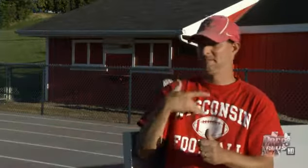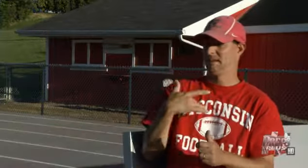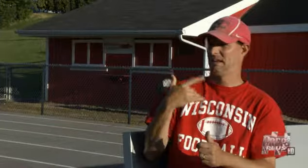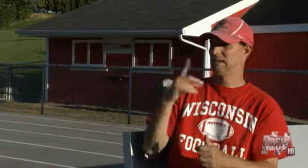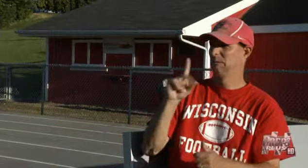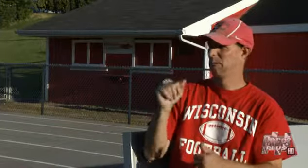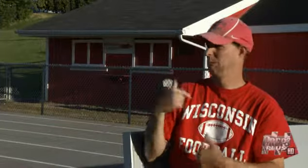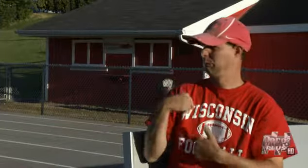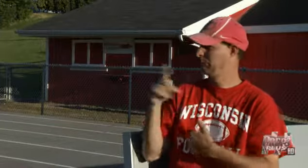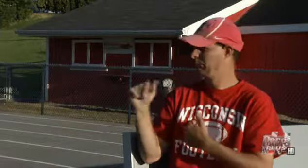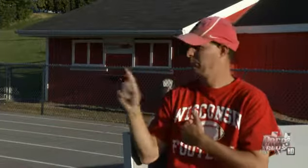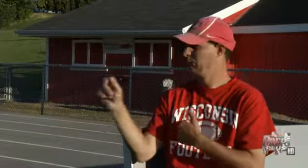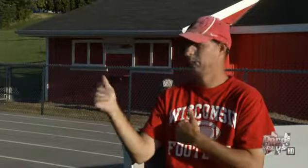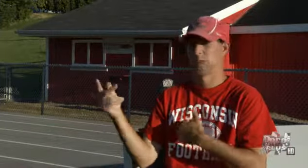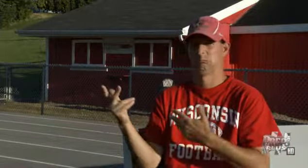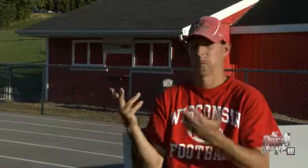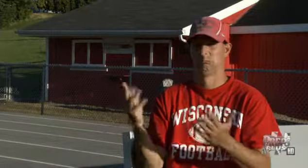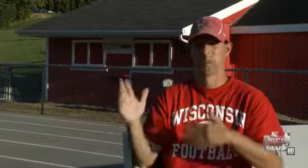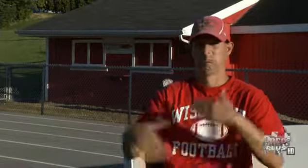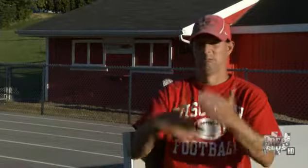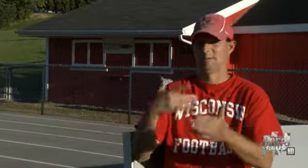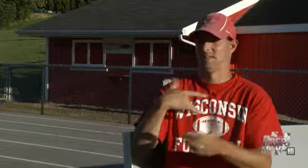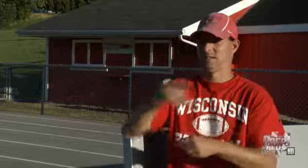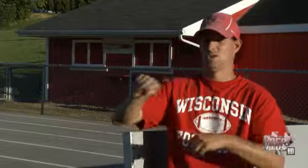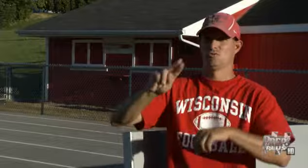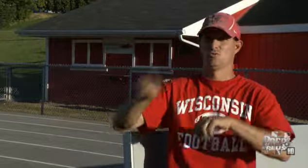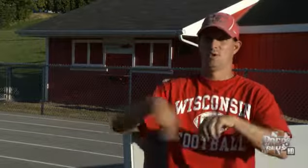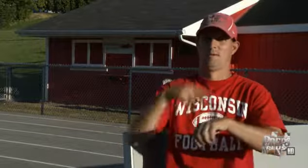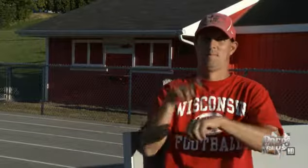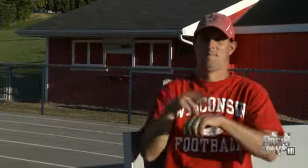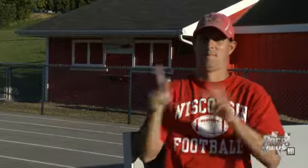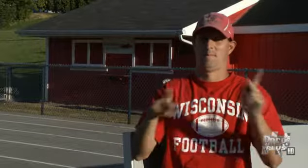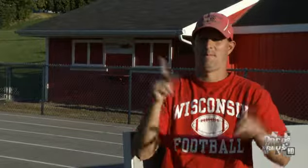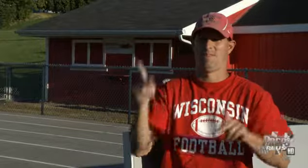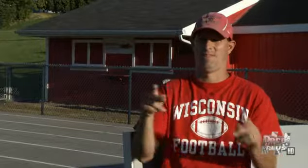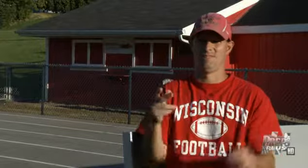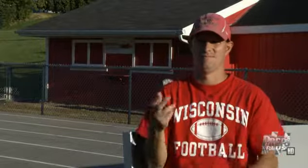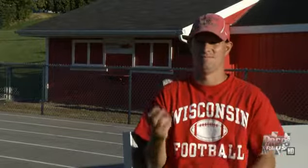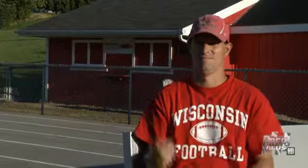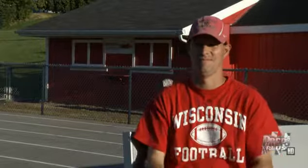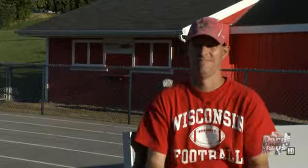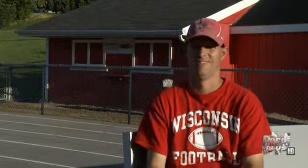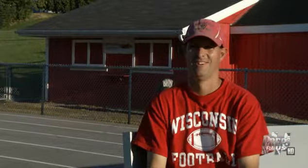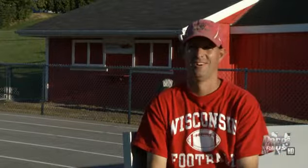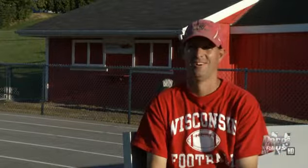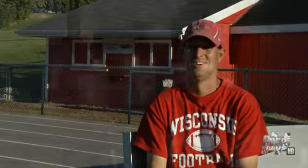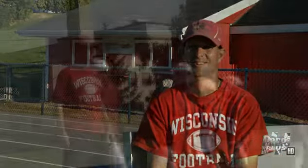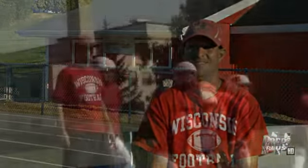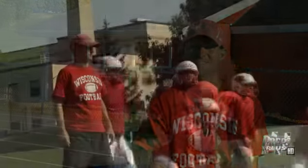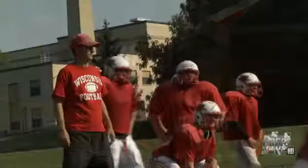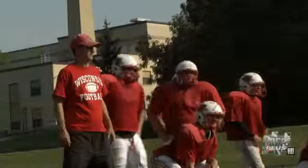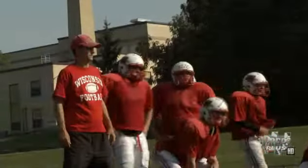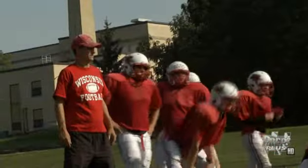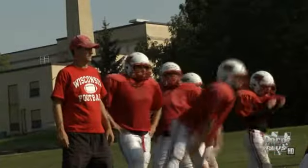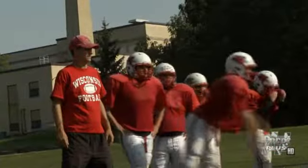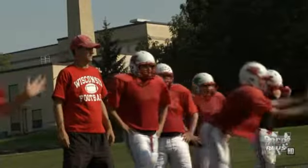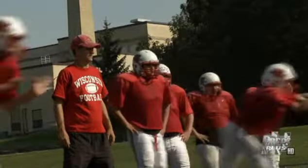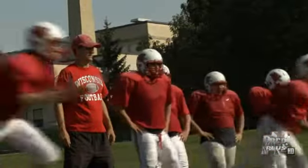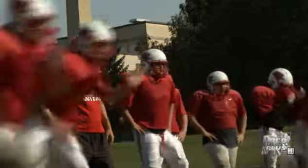A lot of hearing people do think that it is a disability not to hear, but we think we're normal people. We are normal people. A graduate